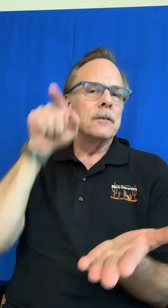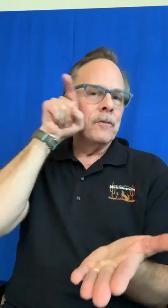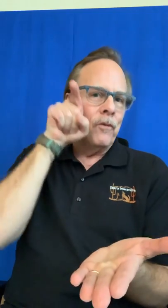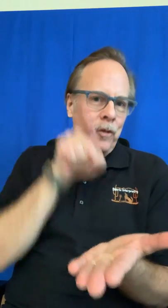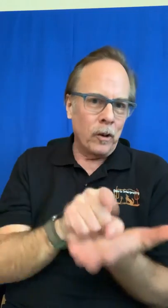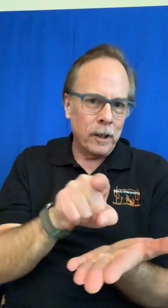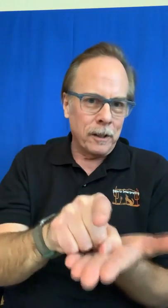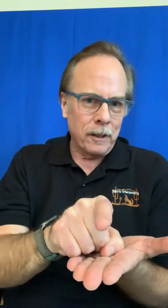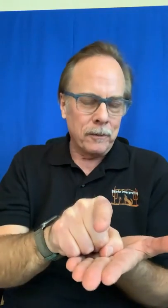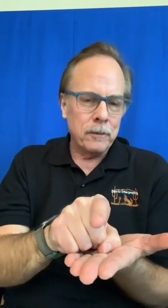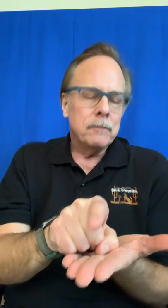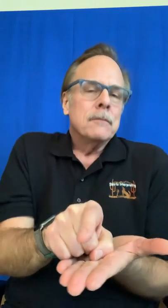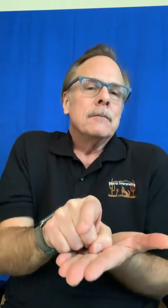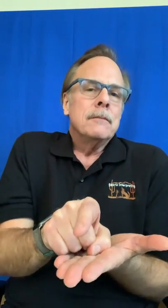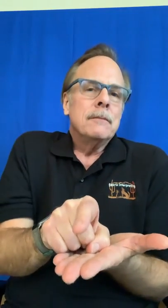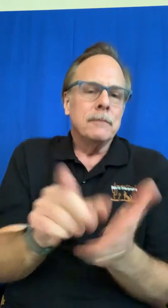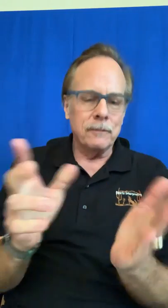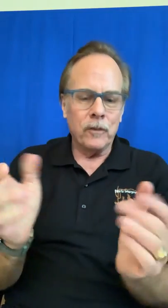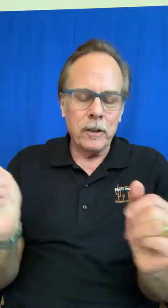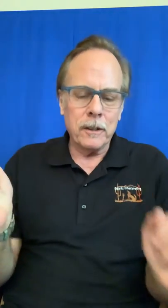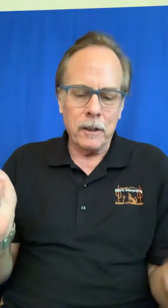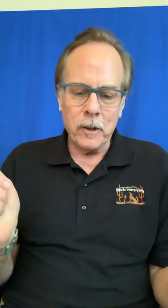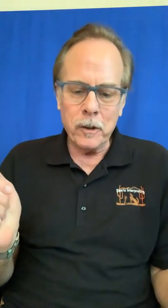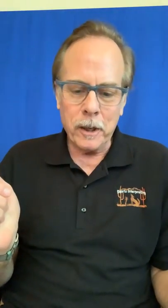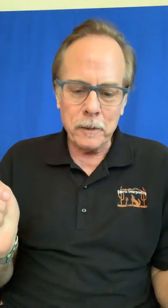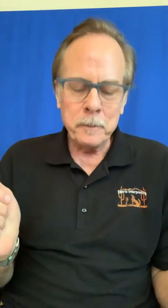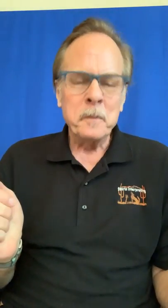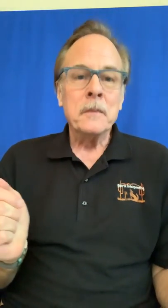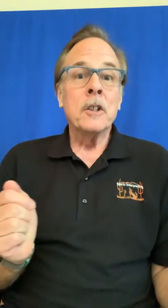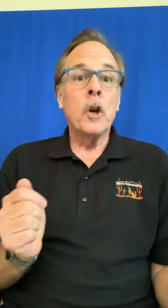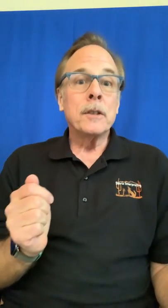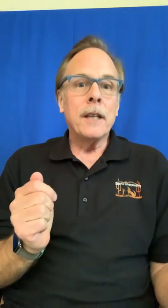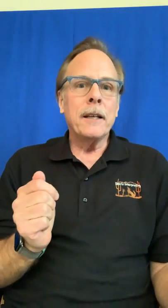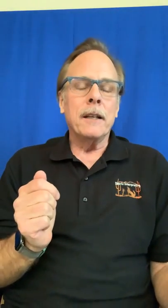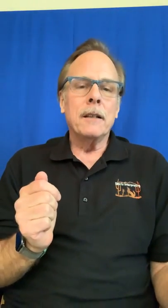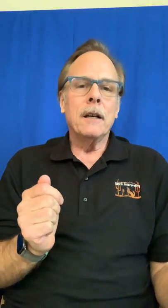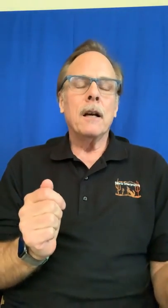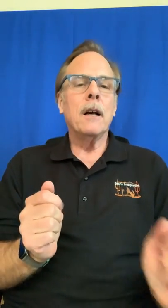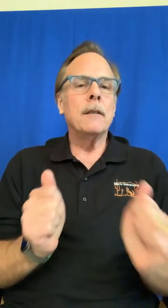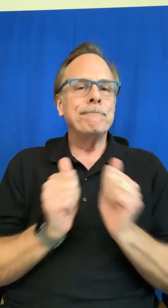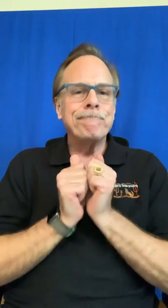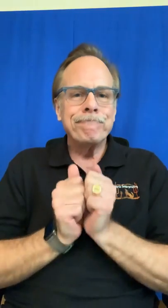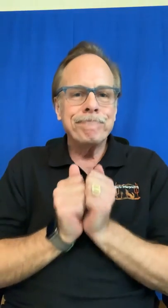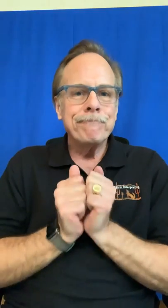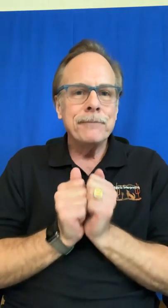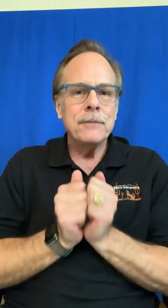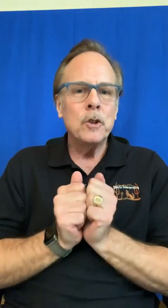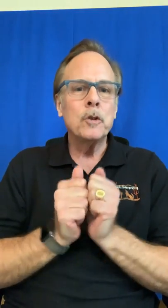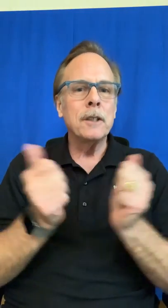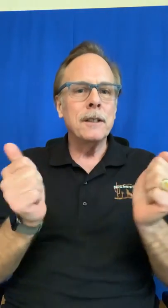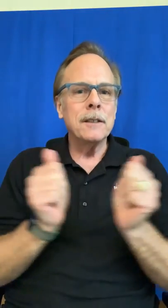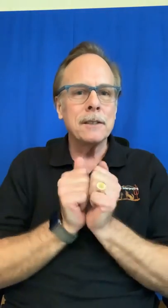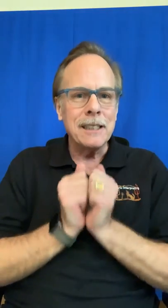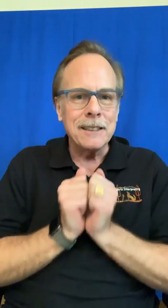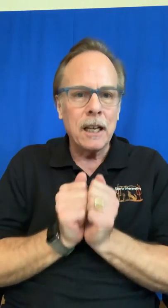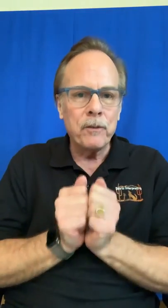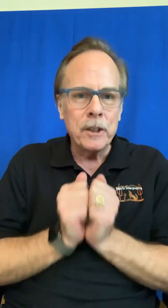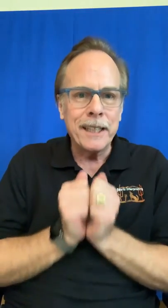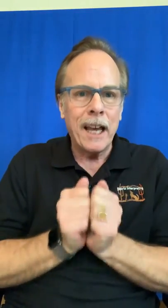falling in love hmm falling in love okay go steady um usually this the sign for together